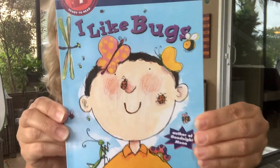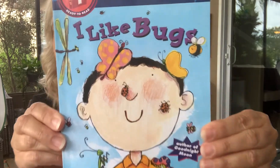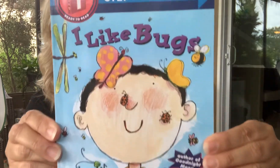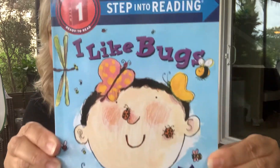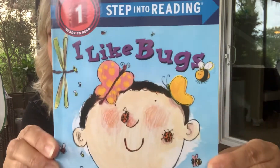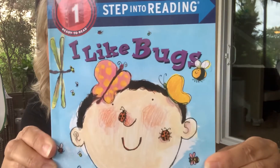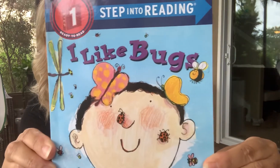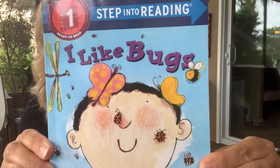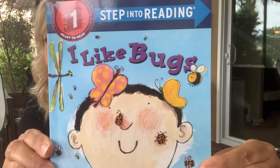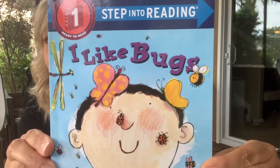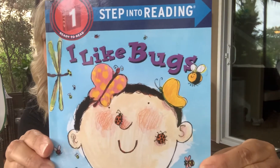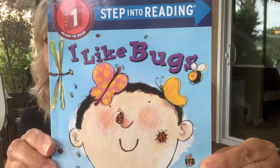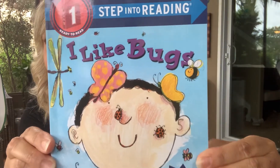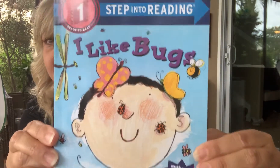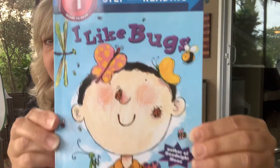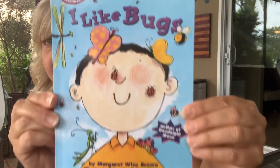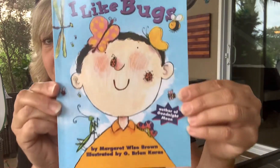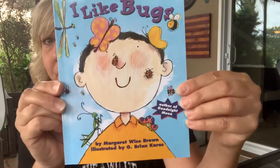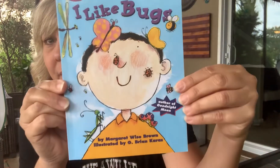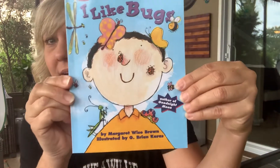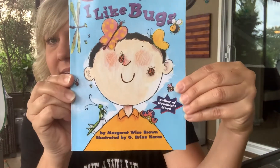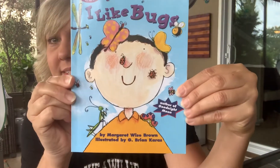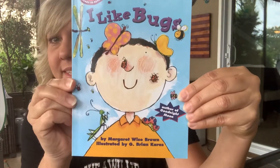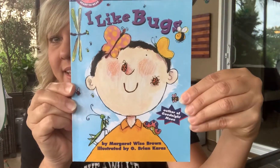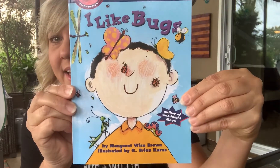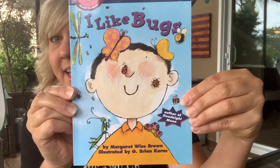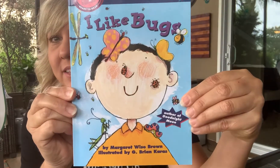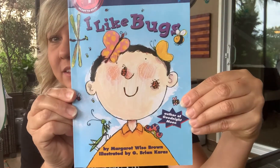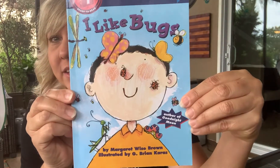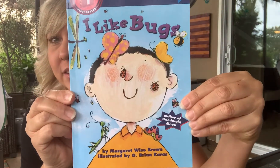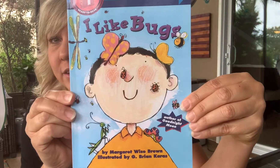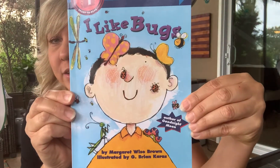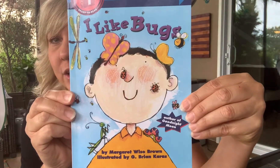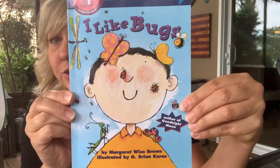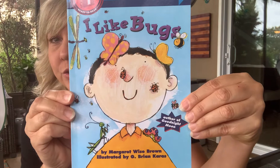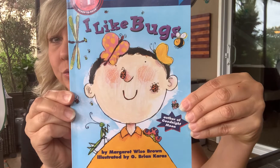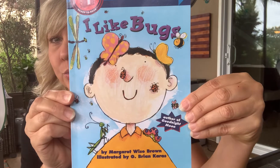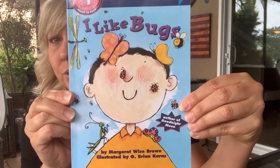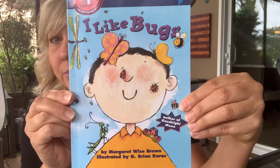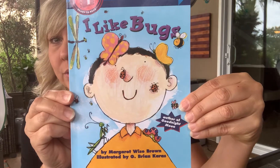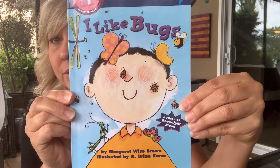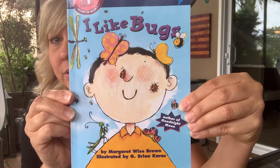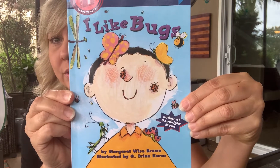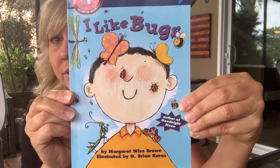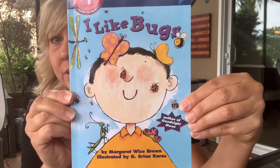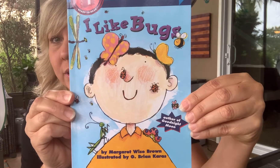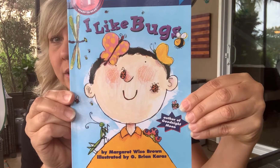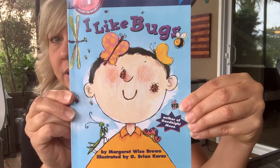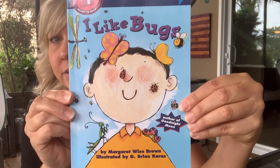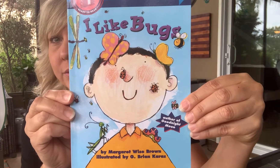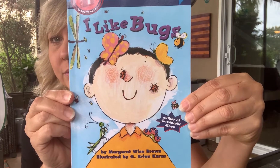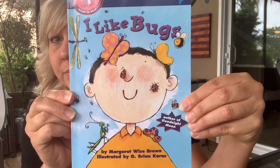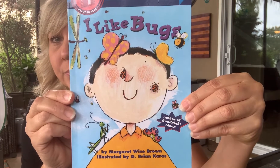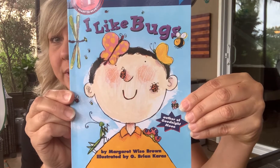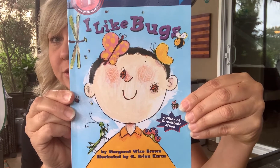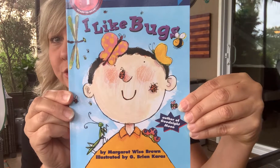This book is called I Like Bugs. And look at her adorable, adorable picture.